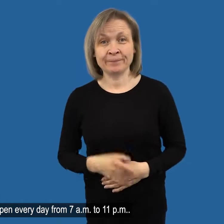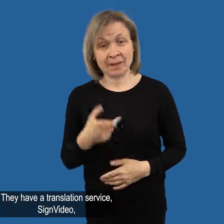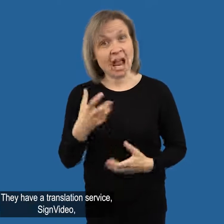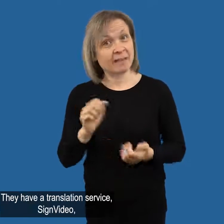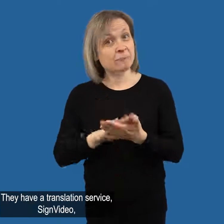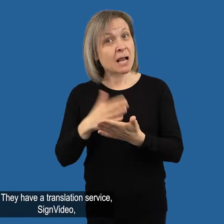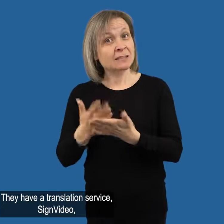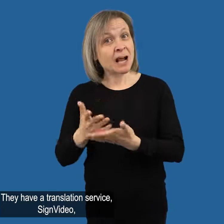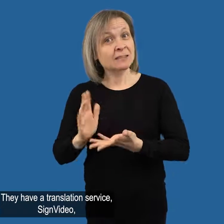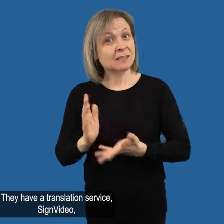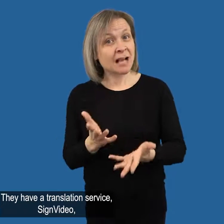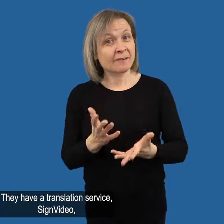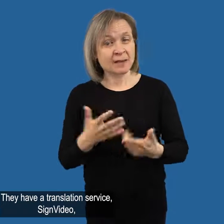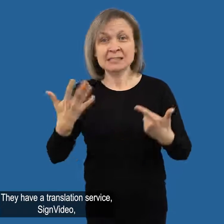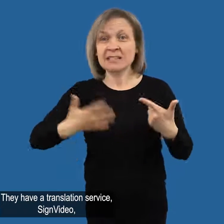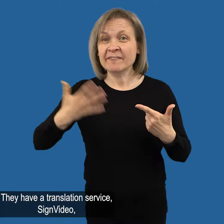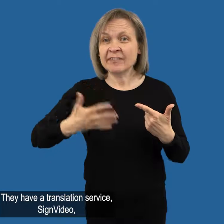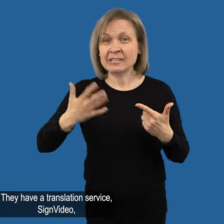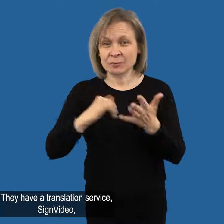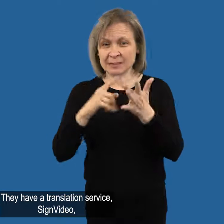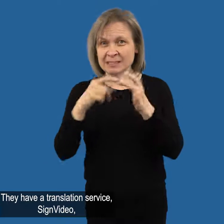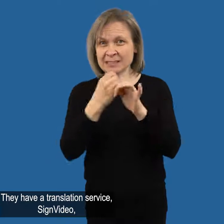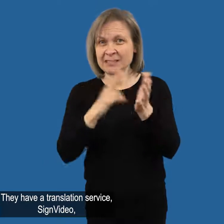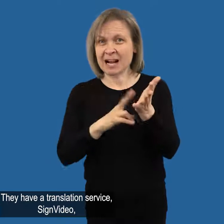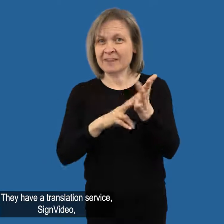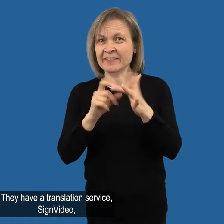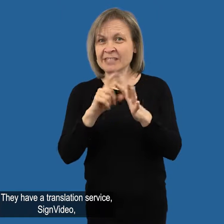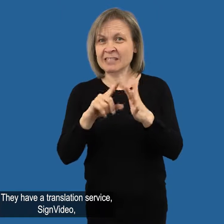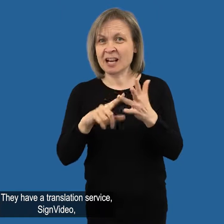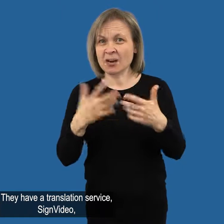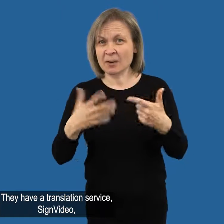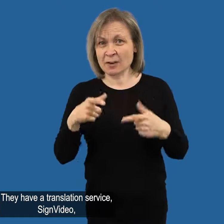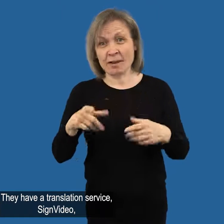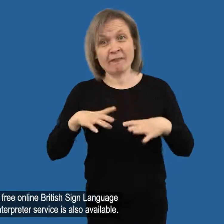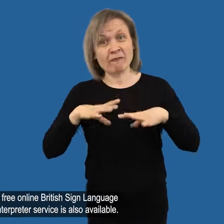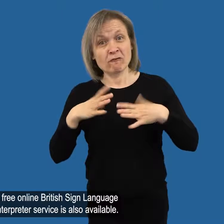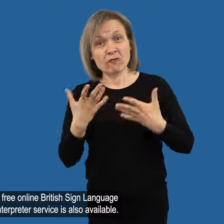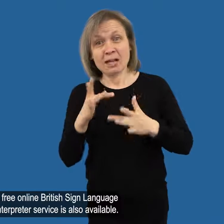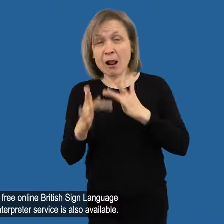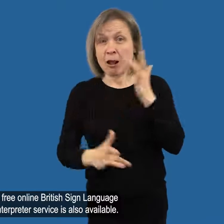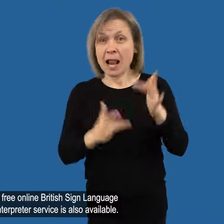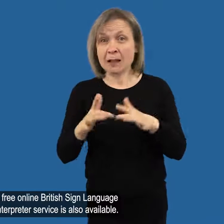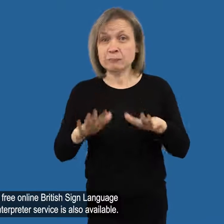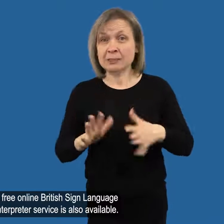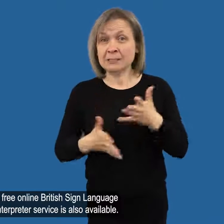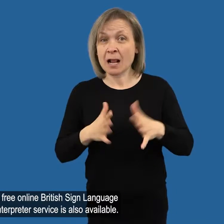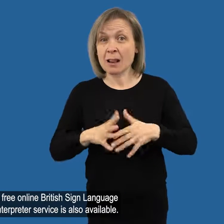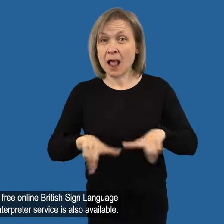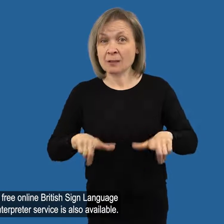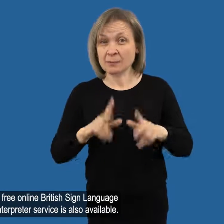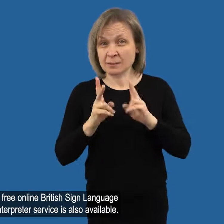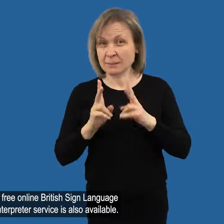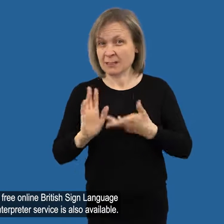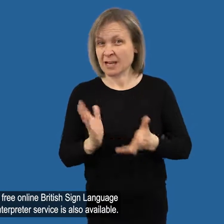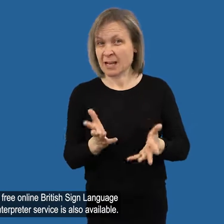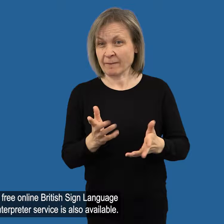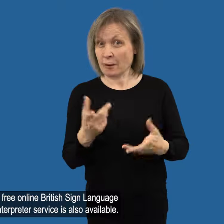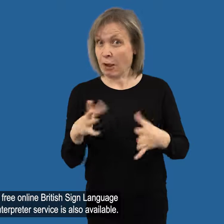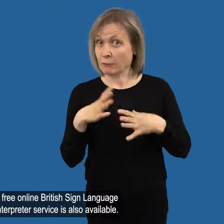11pm They have a translation service Sign video, a free online British Sign Language interpreter service